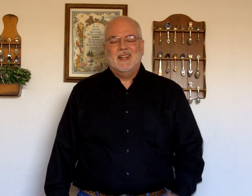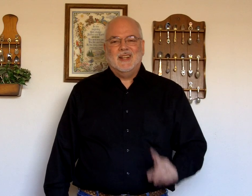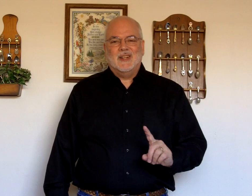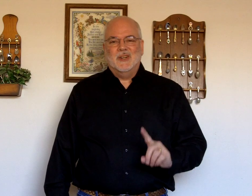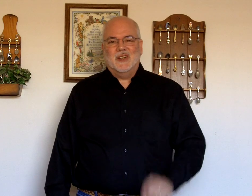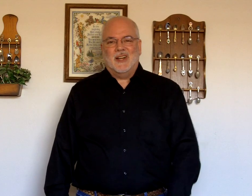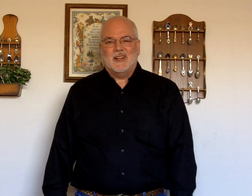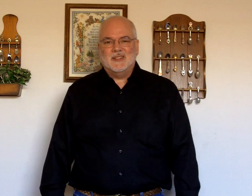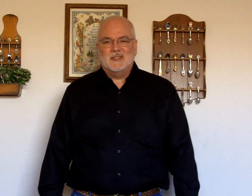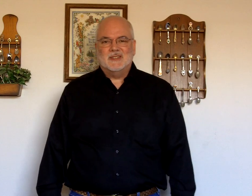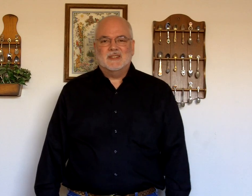Good luck. go. case. In you.